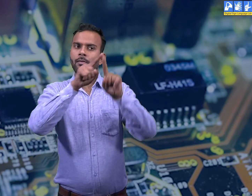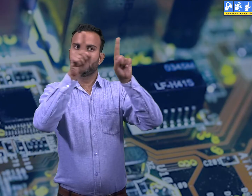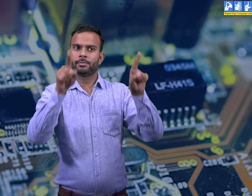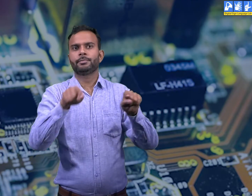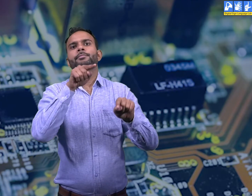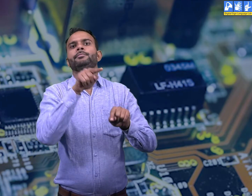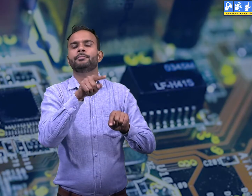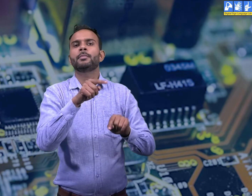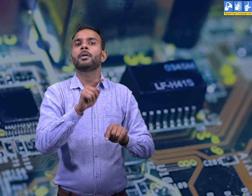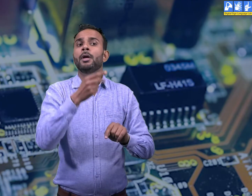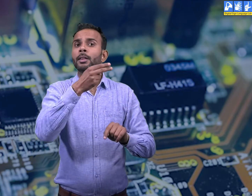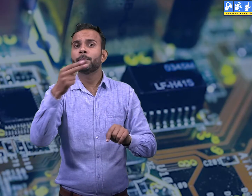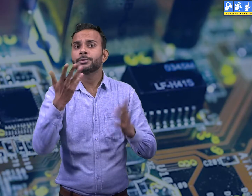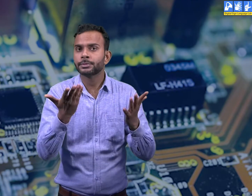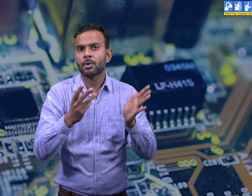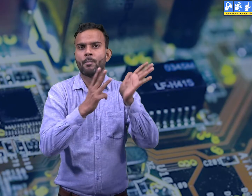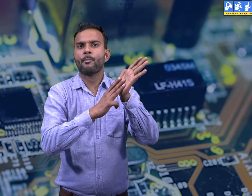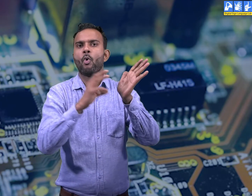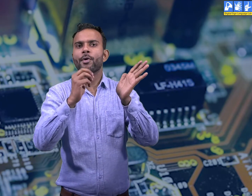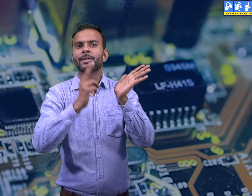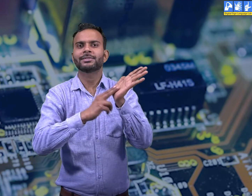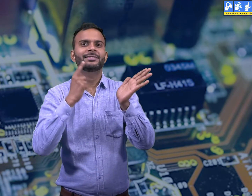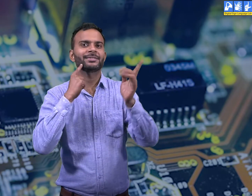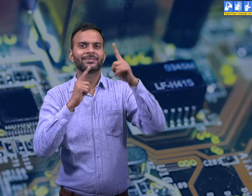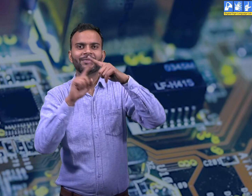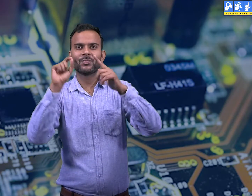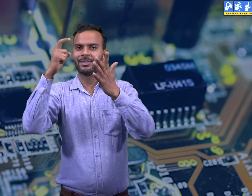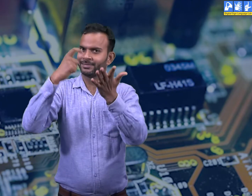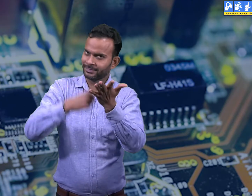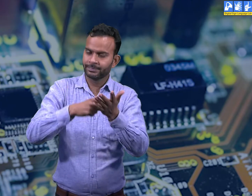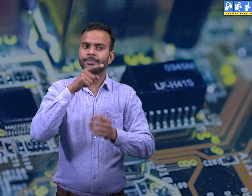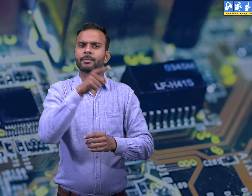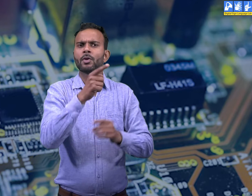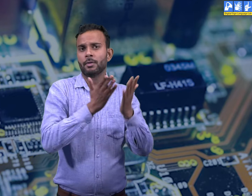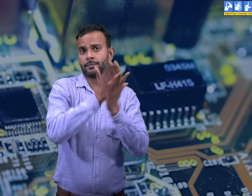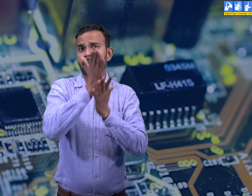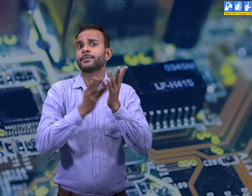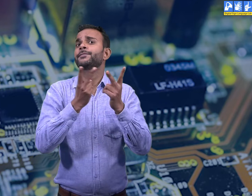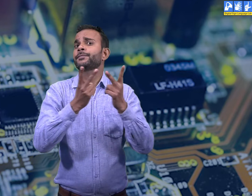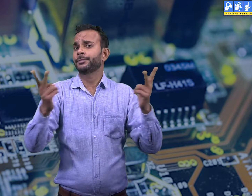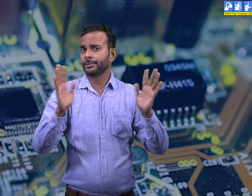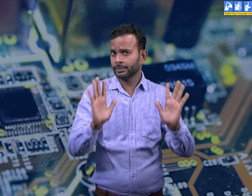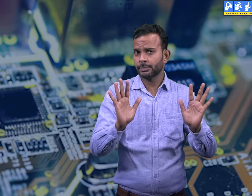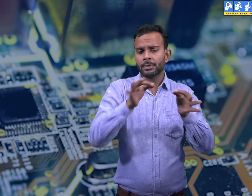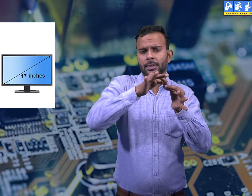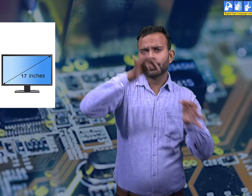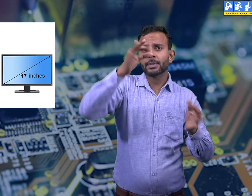Monitor are available in different sizes like